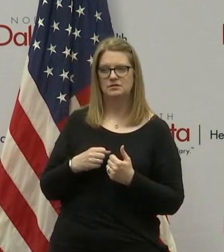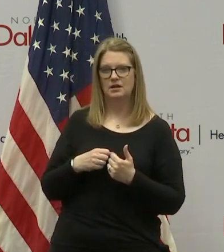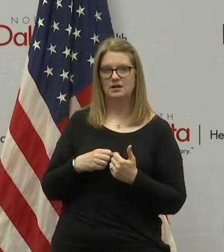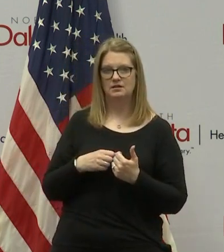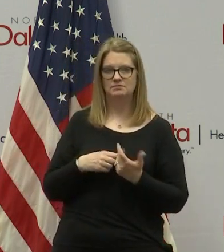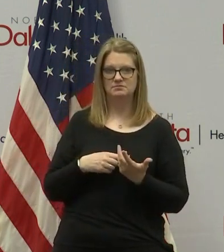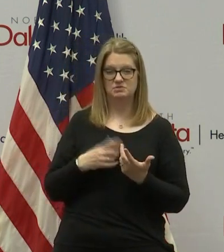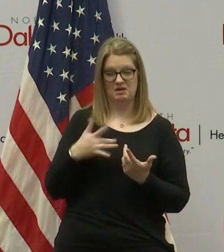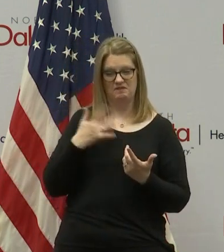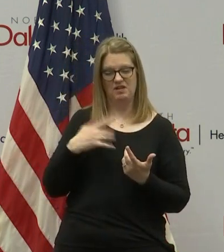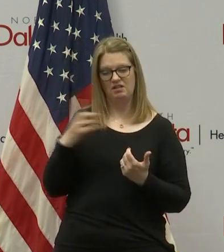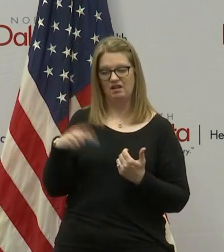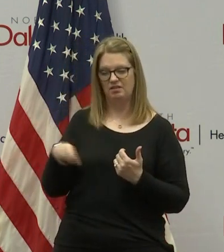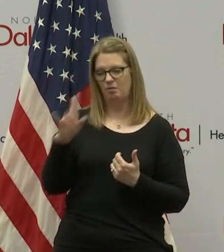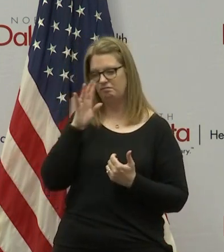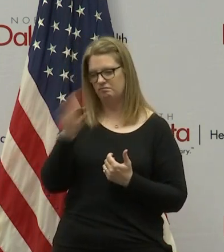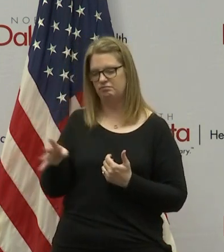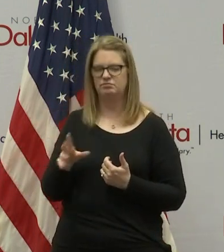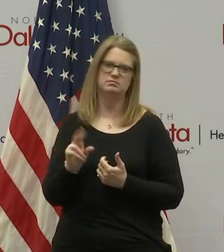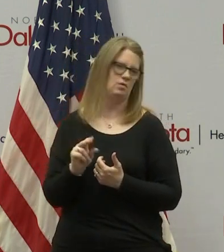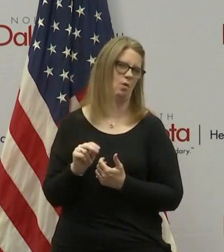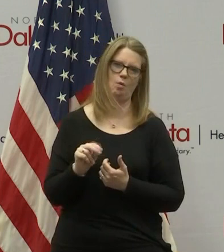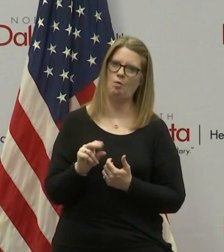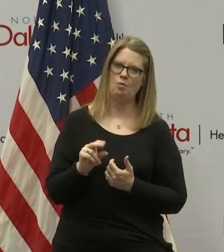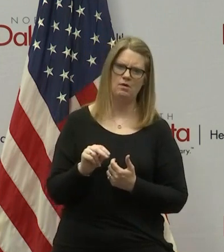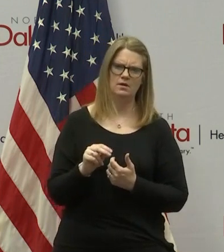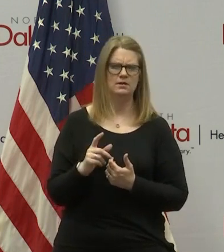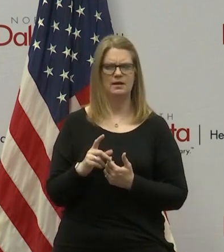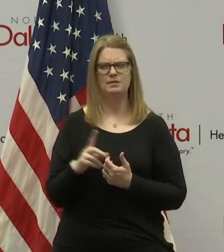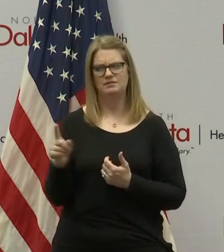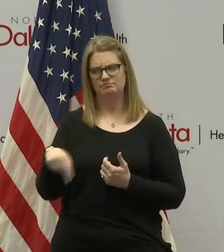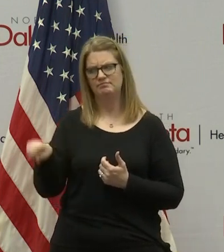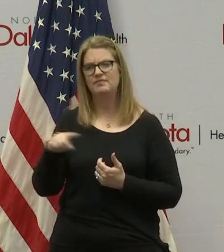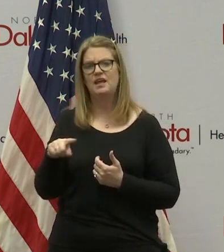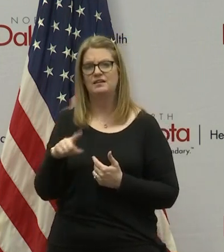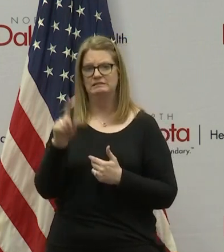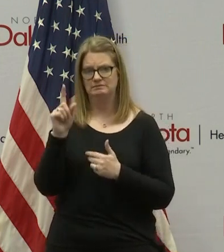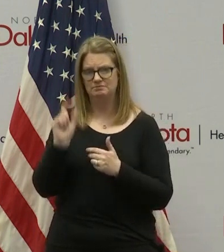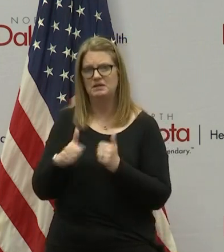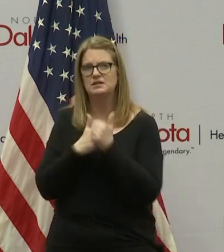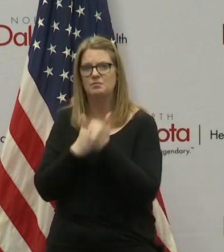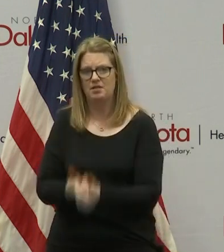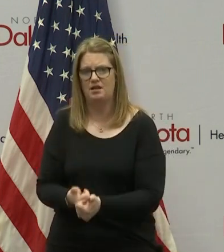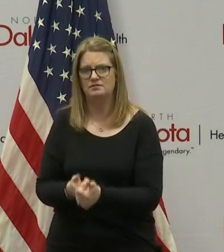at those right now because of the strong economic incentive they have to comply.